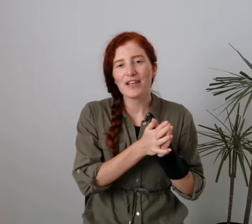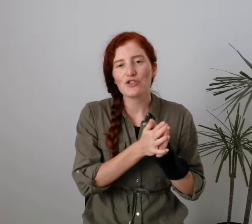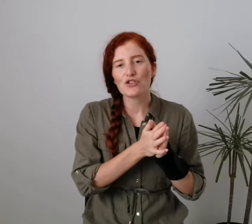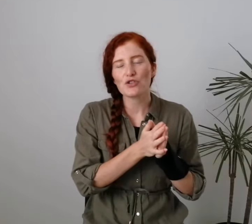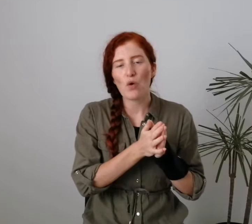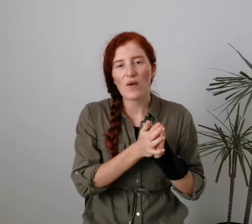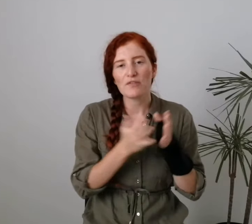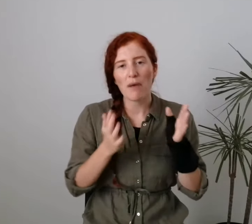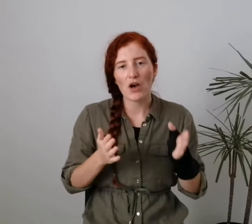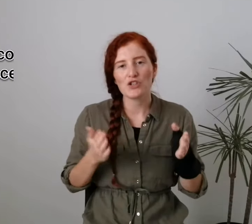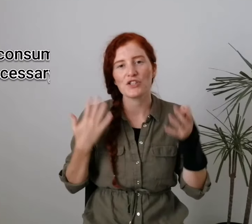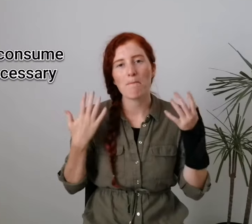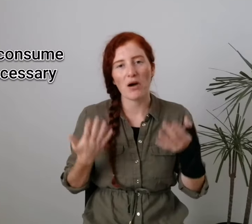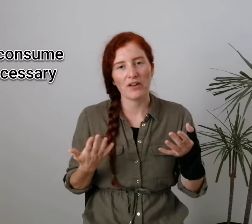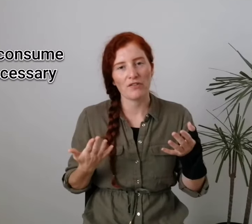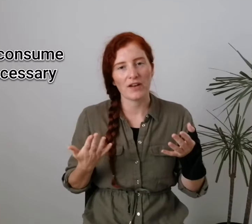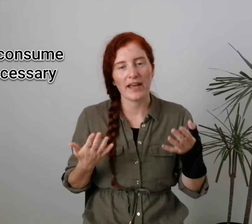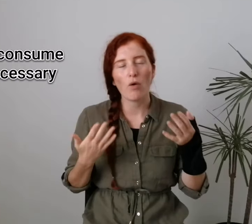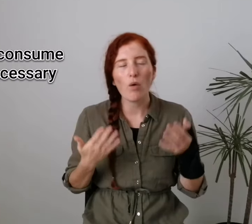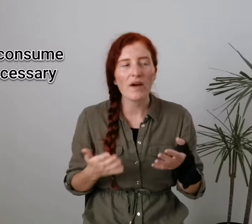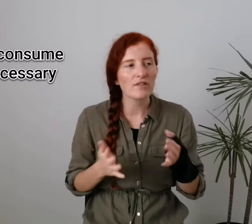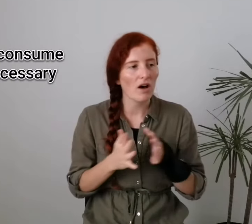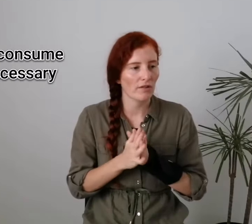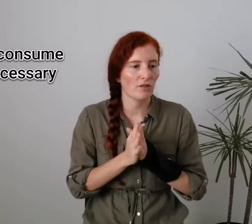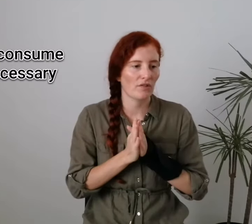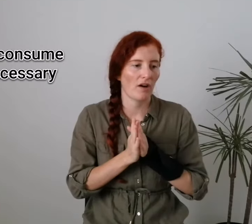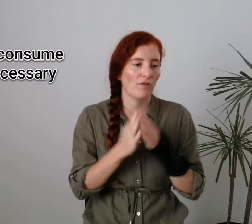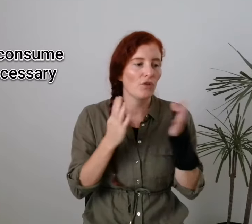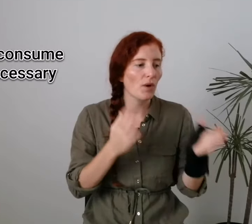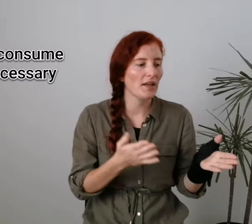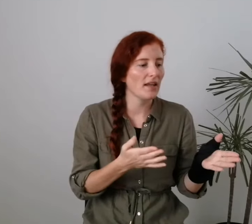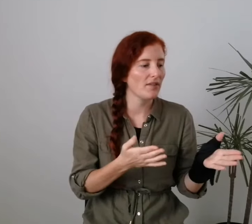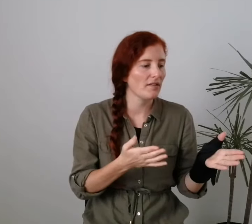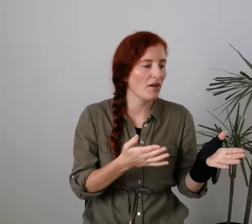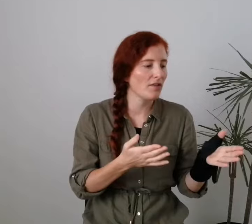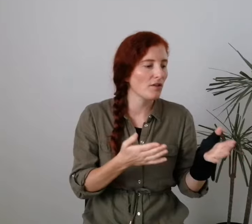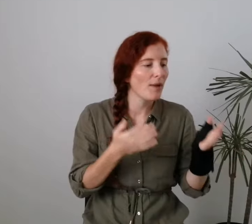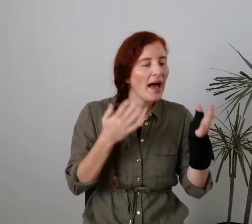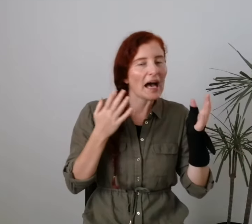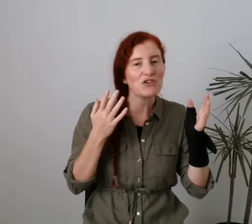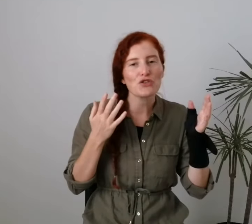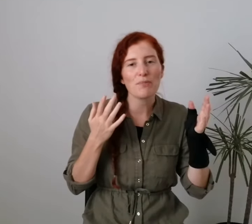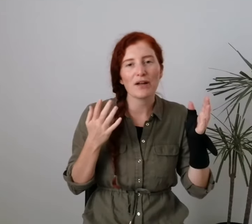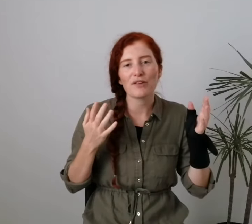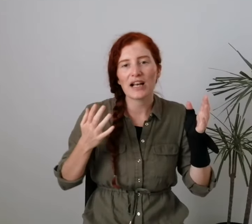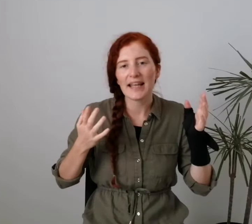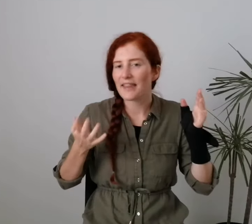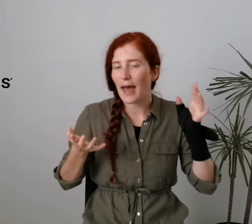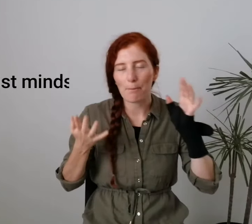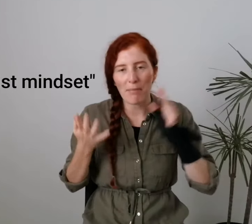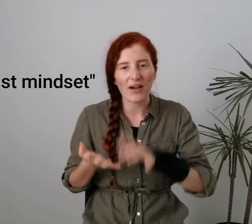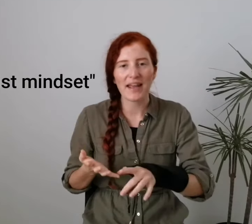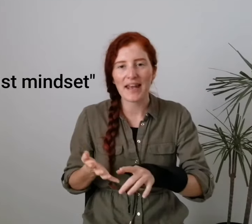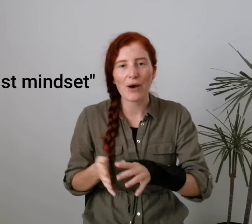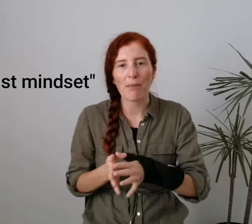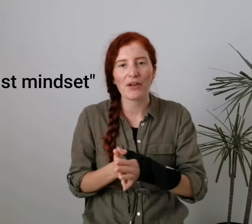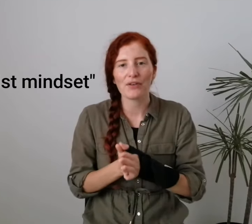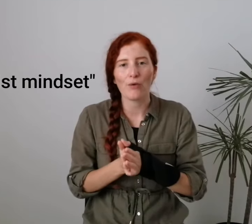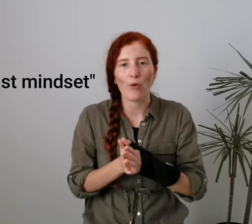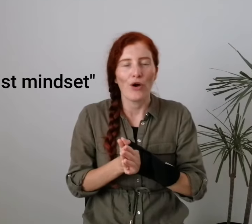that is to just always purchase mindfully. Always ask yourself, do I need this item? As you're about to click that buy it now button or